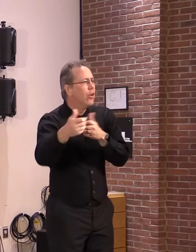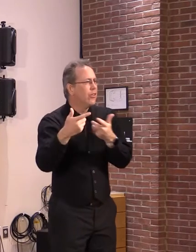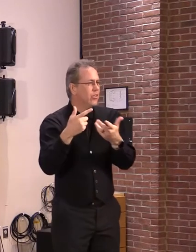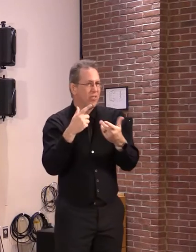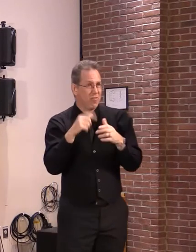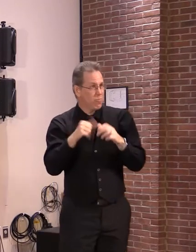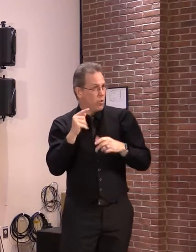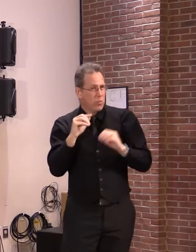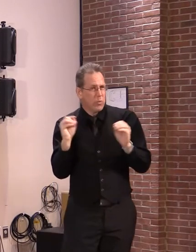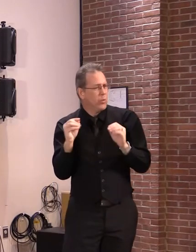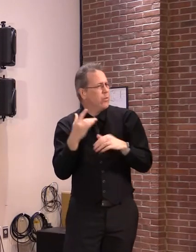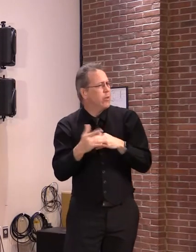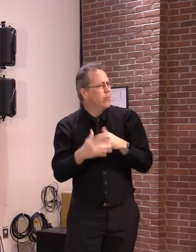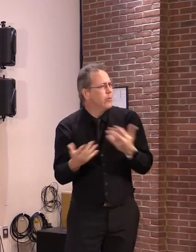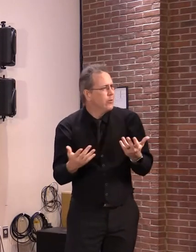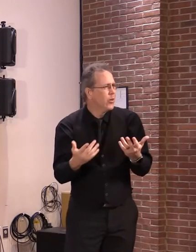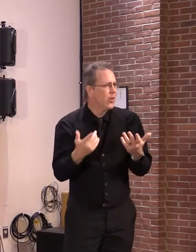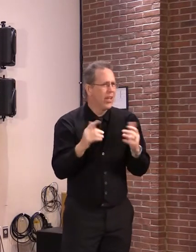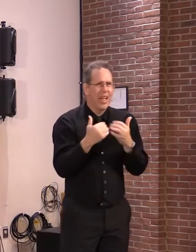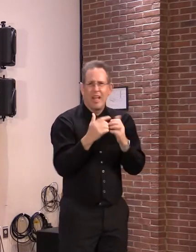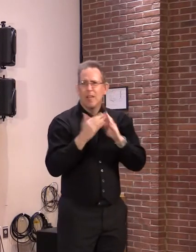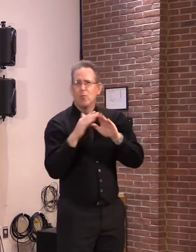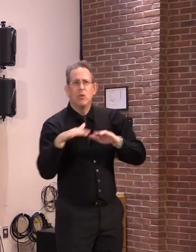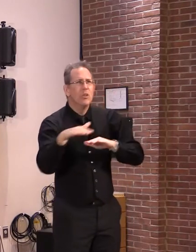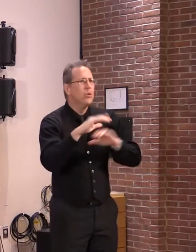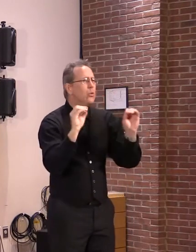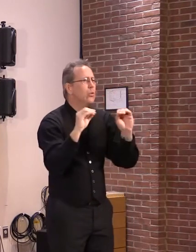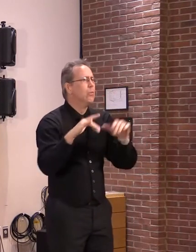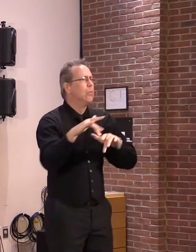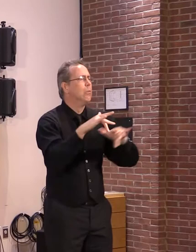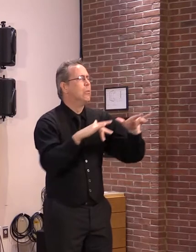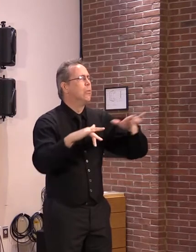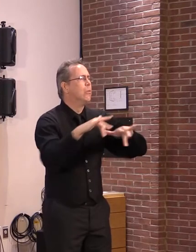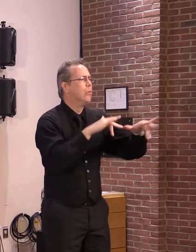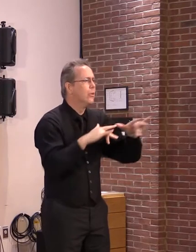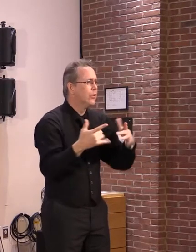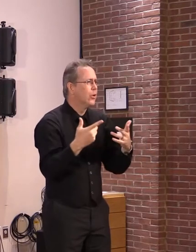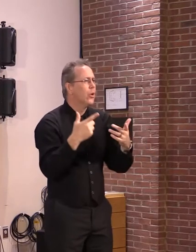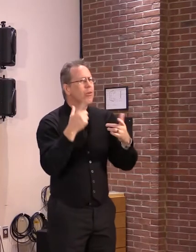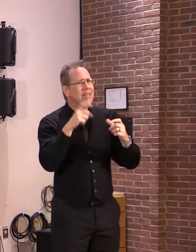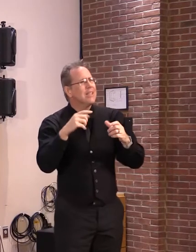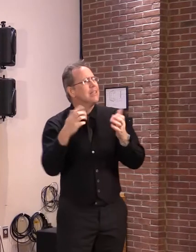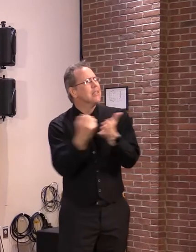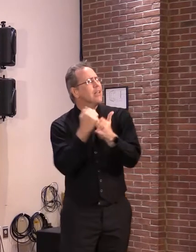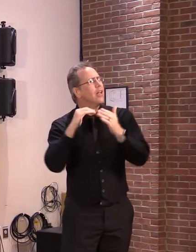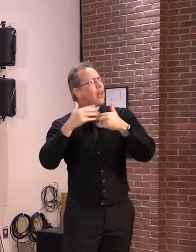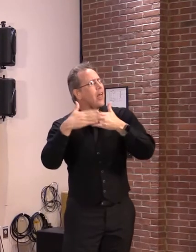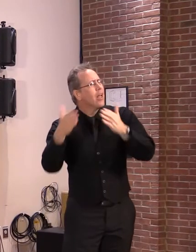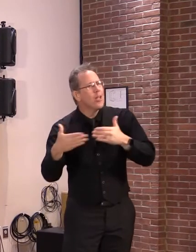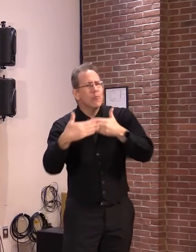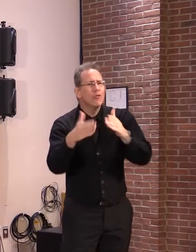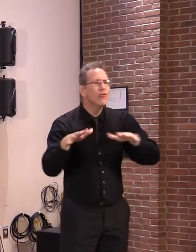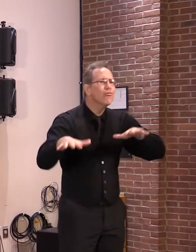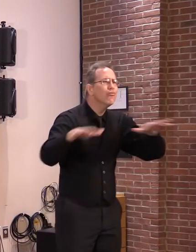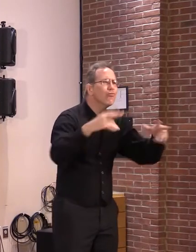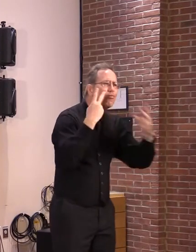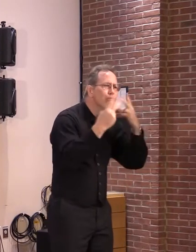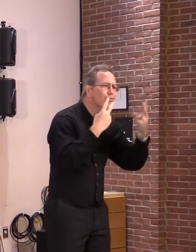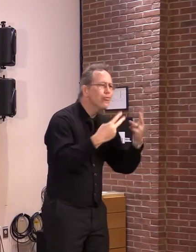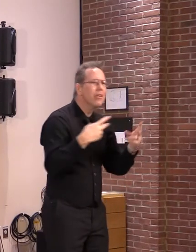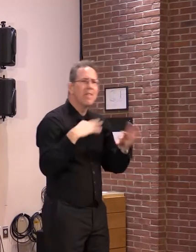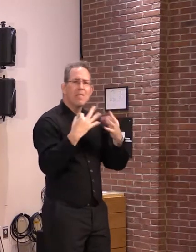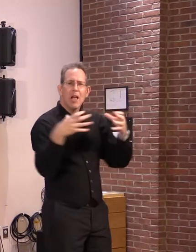community. So we need to allow room for neighborhoods with modest single-family homes to be built as well.